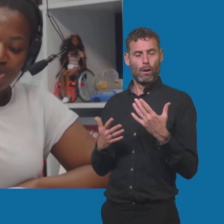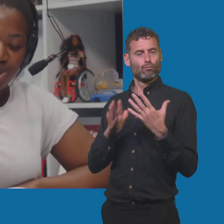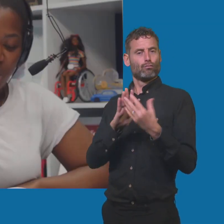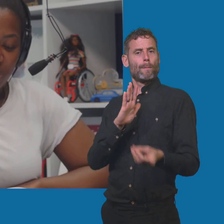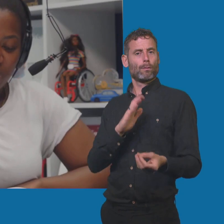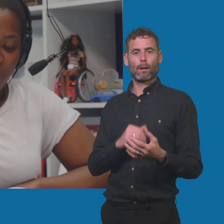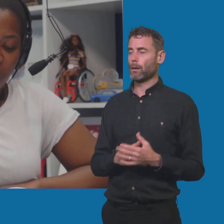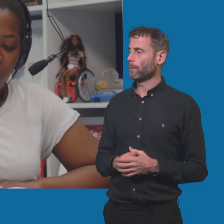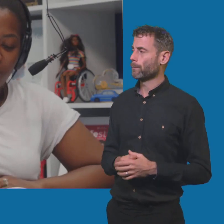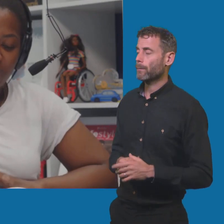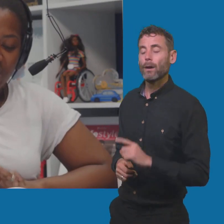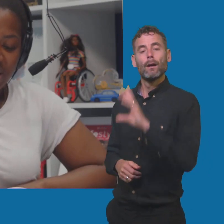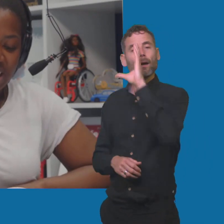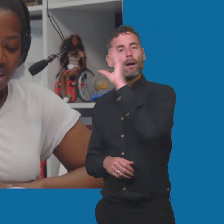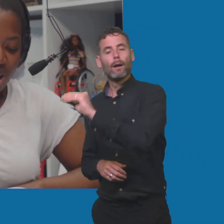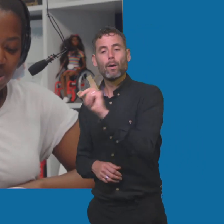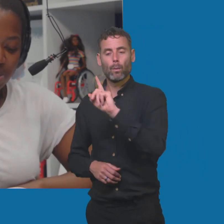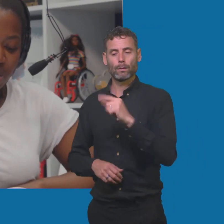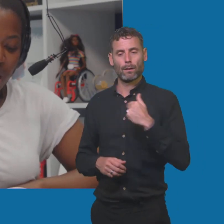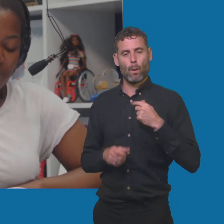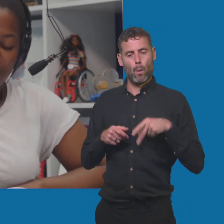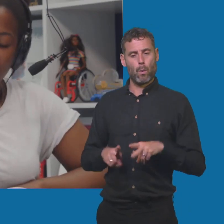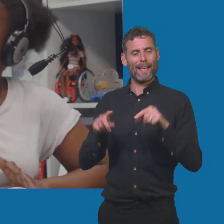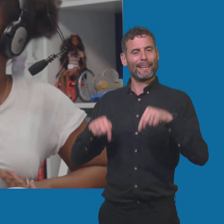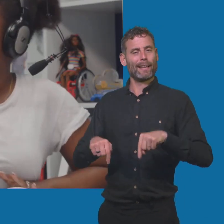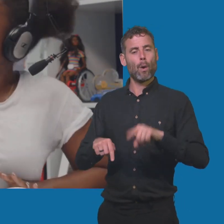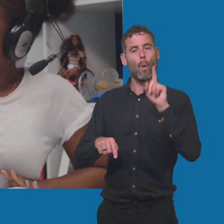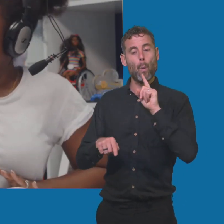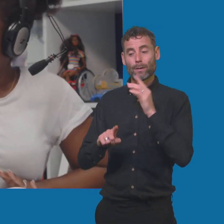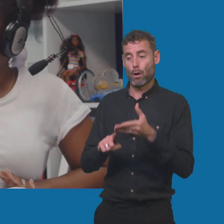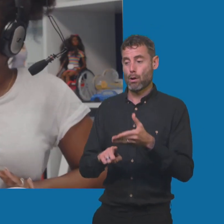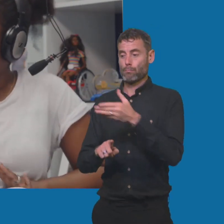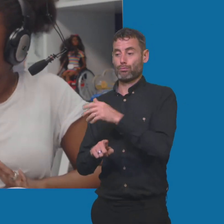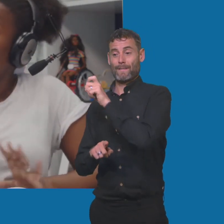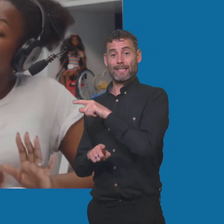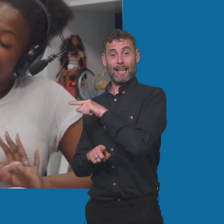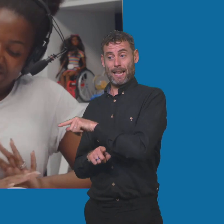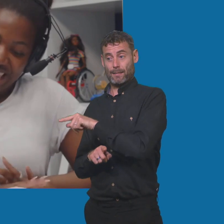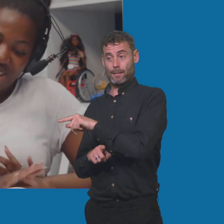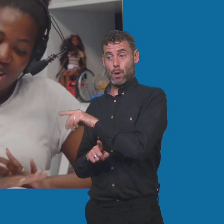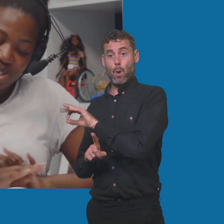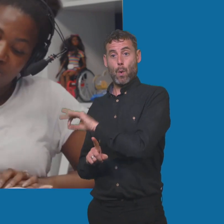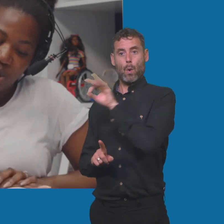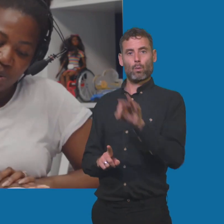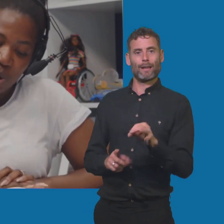a tradition going on where our previous guest asked a question to our next guest. So our previous guest asked you,